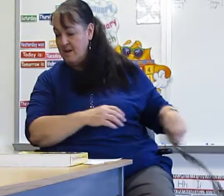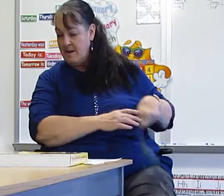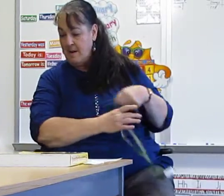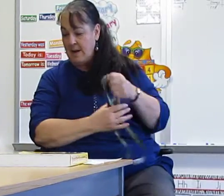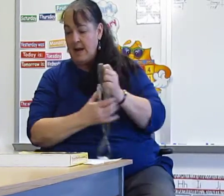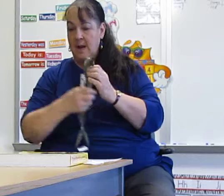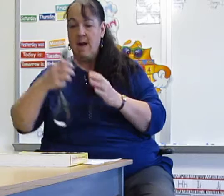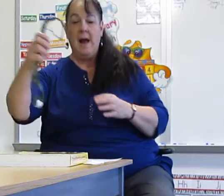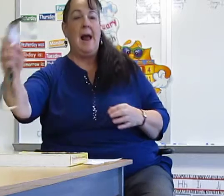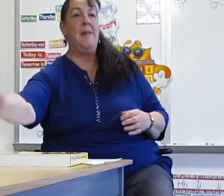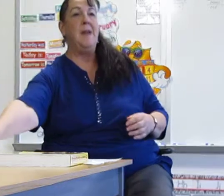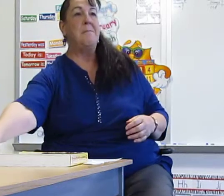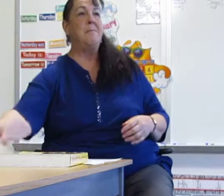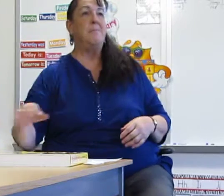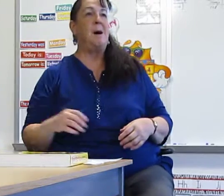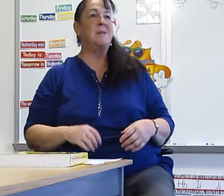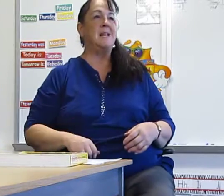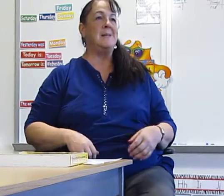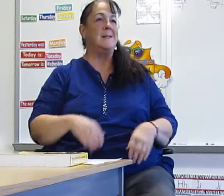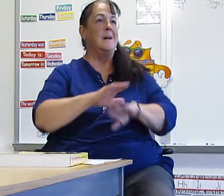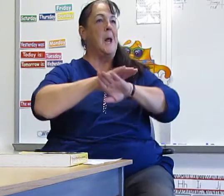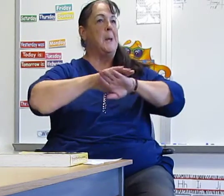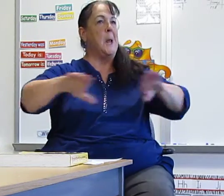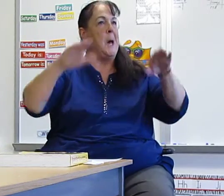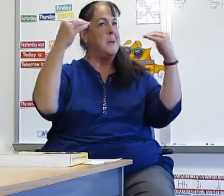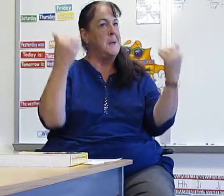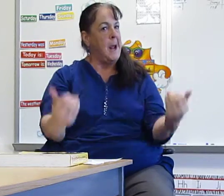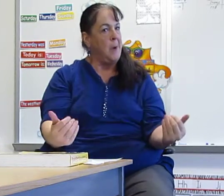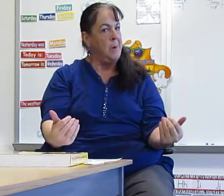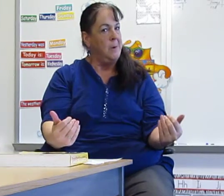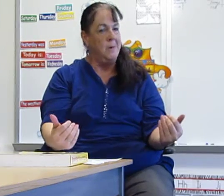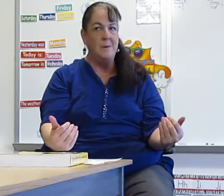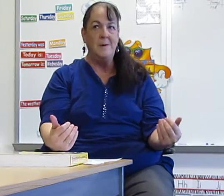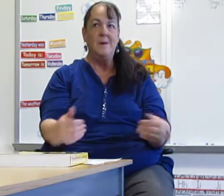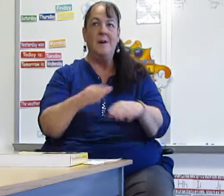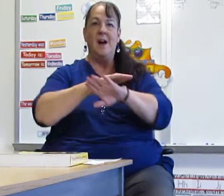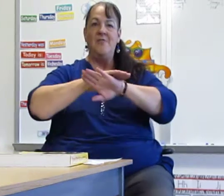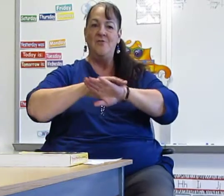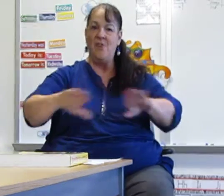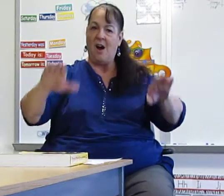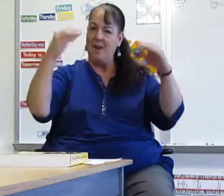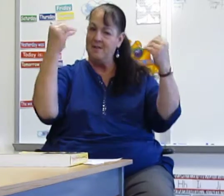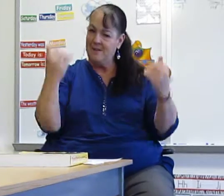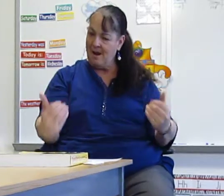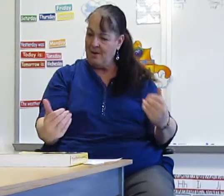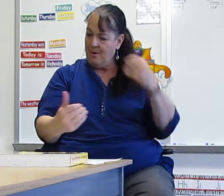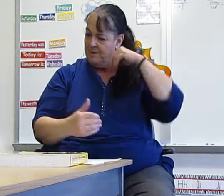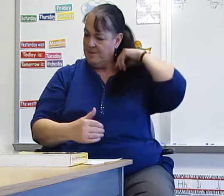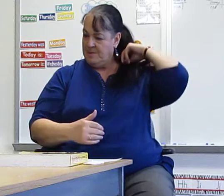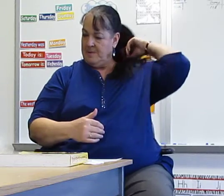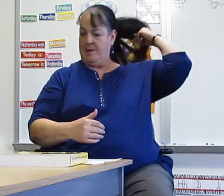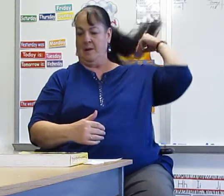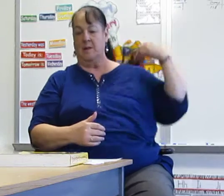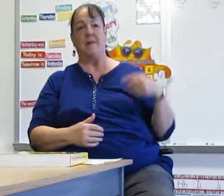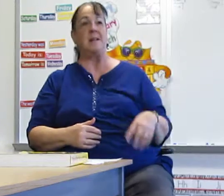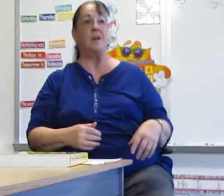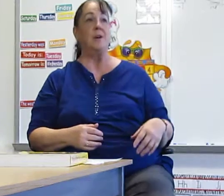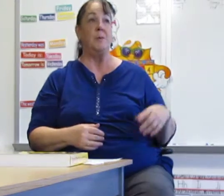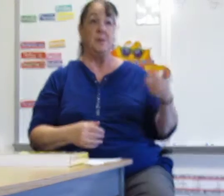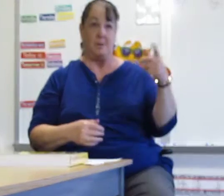Okay. And then mom says, not now. Not now. That's a good one to